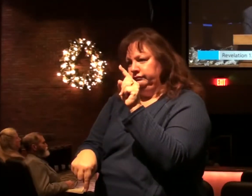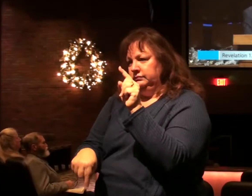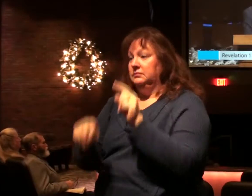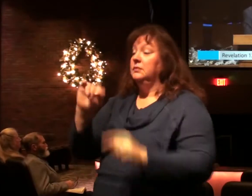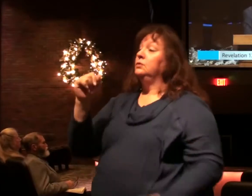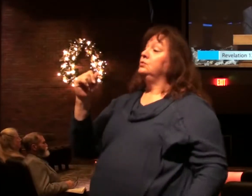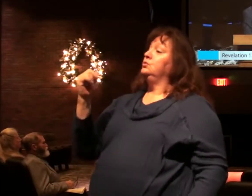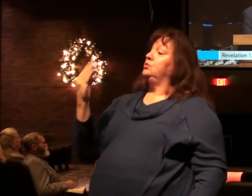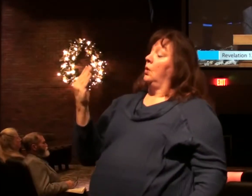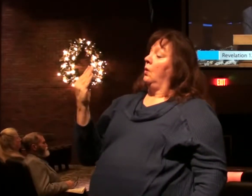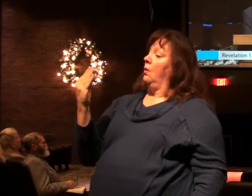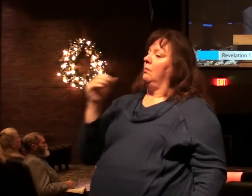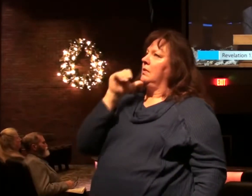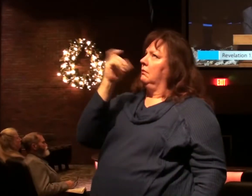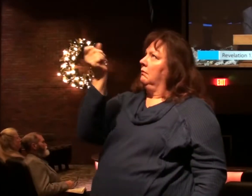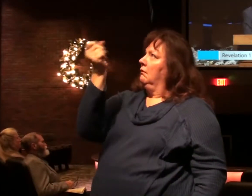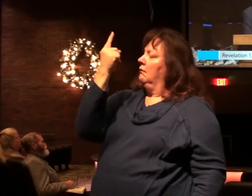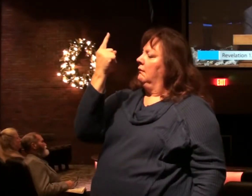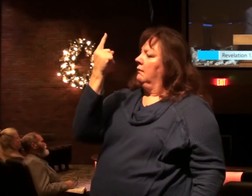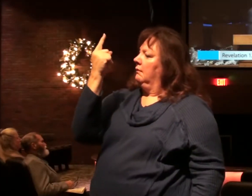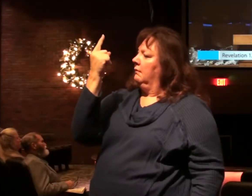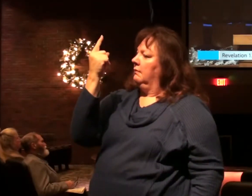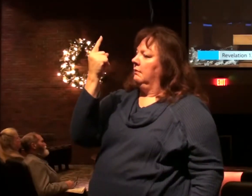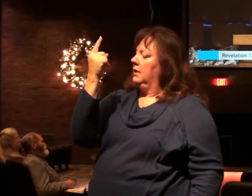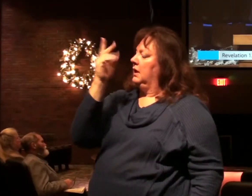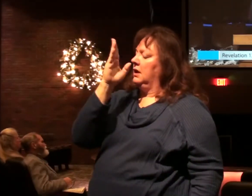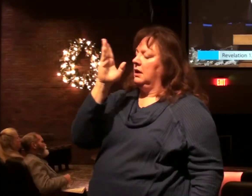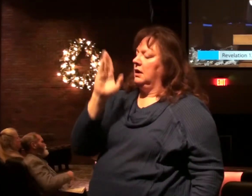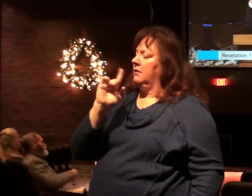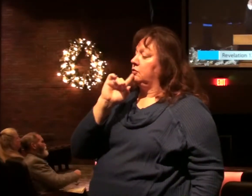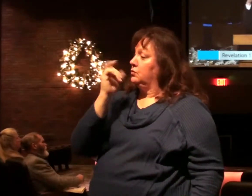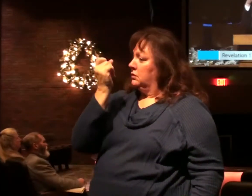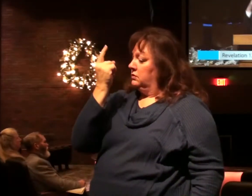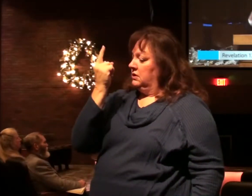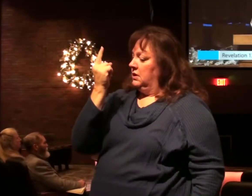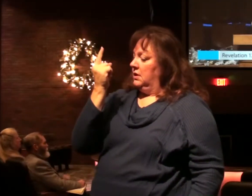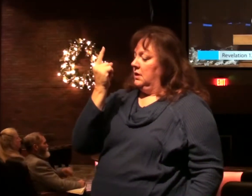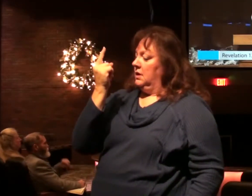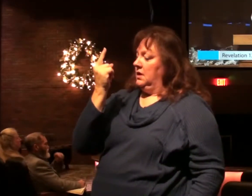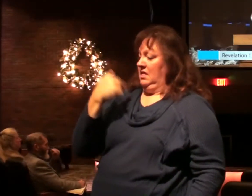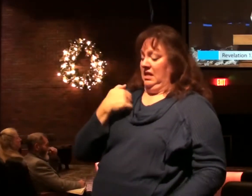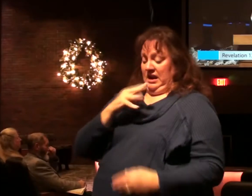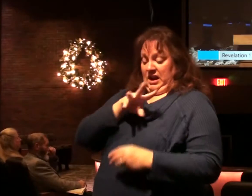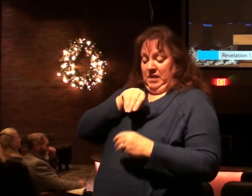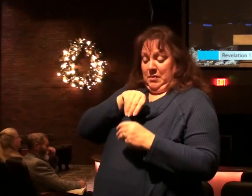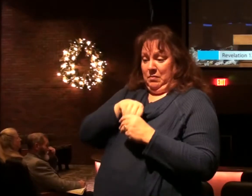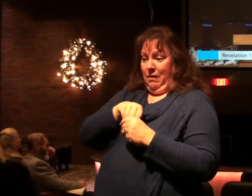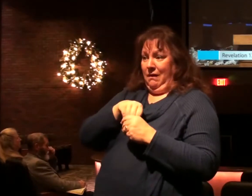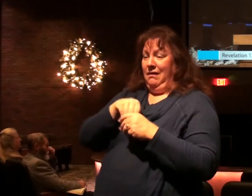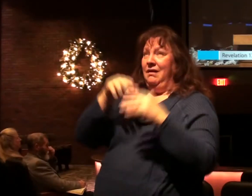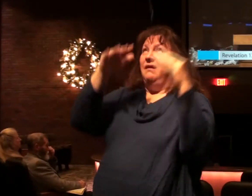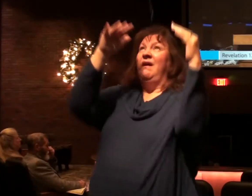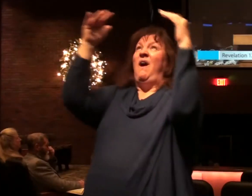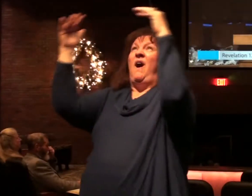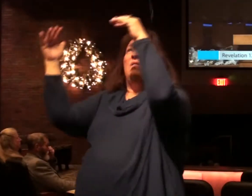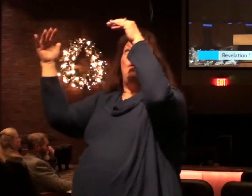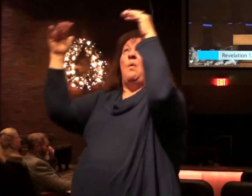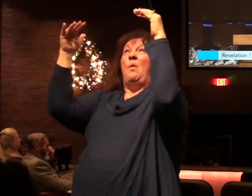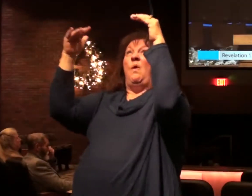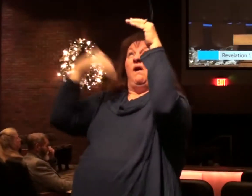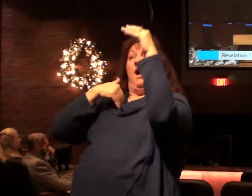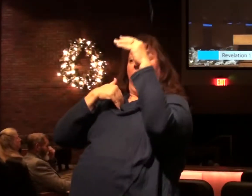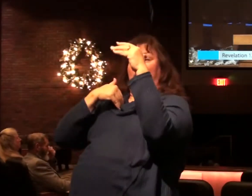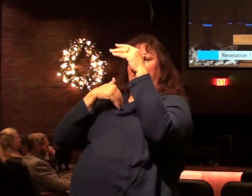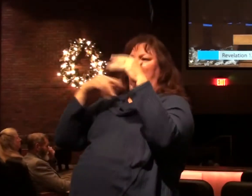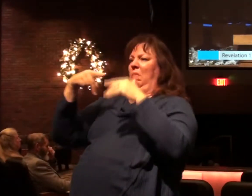Job may not have realized, and there's no indication he does, that I am part of a major spiritual conflict.